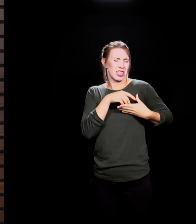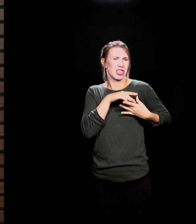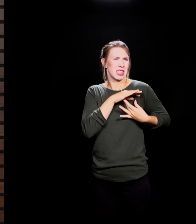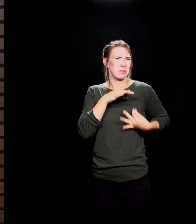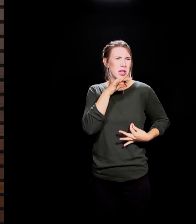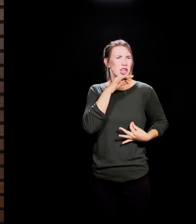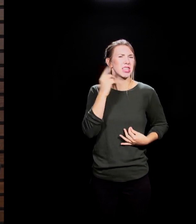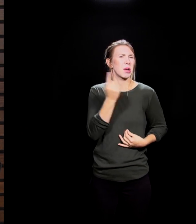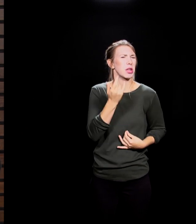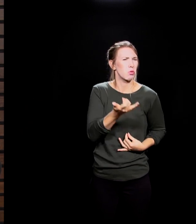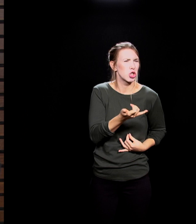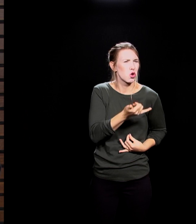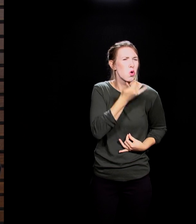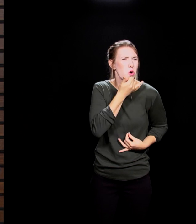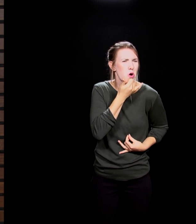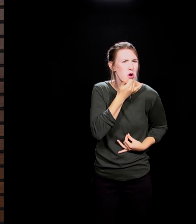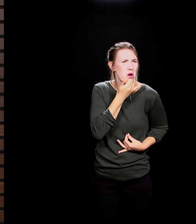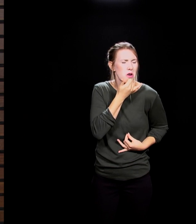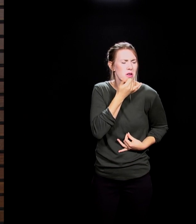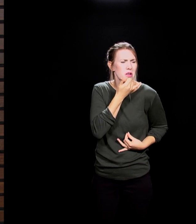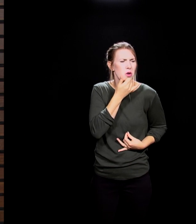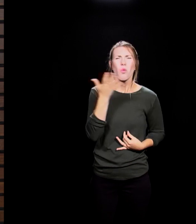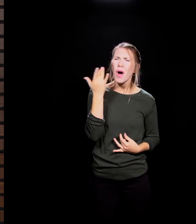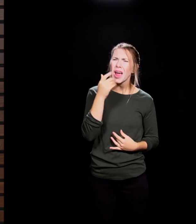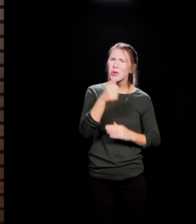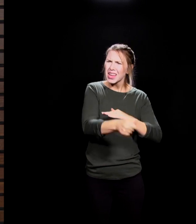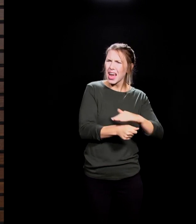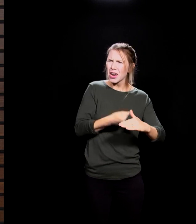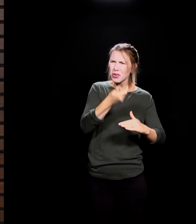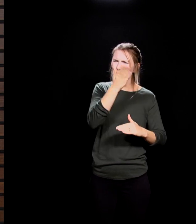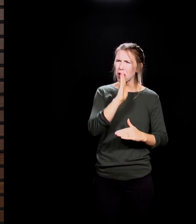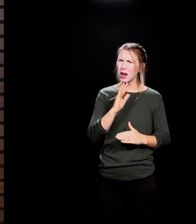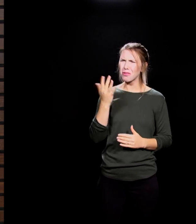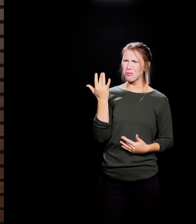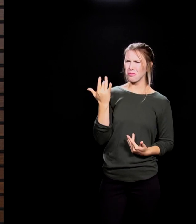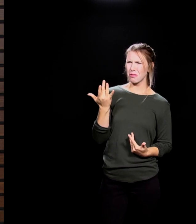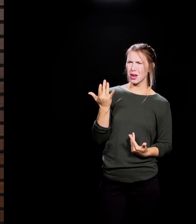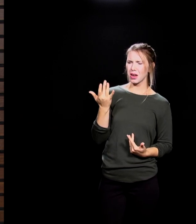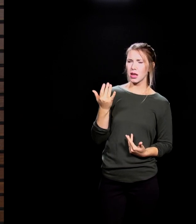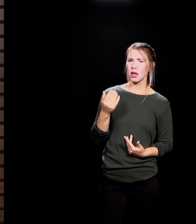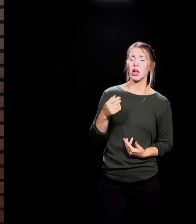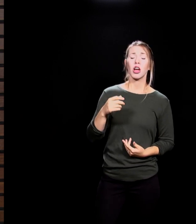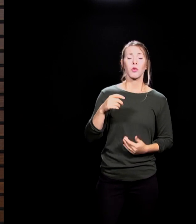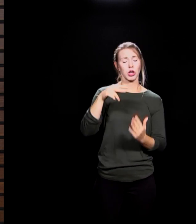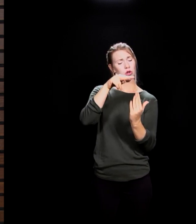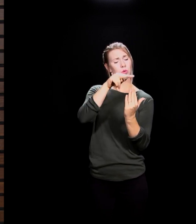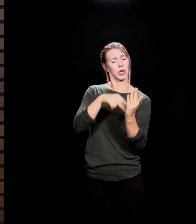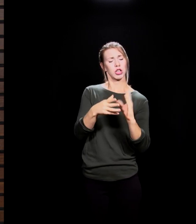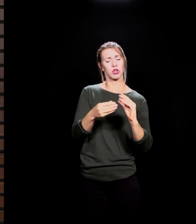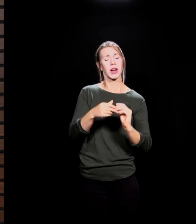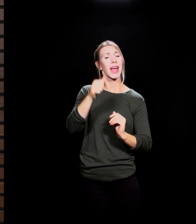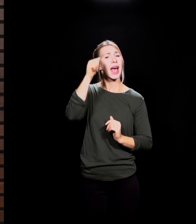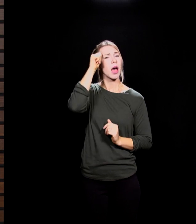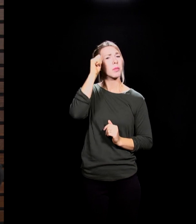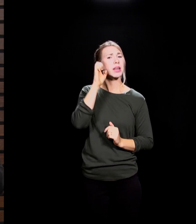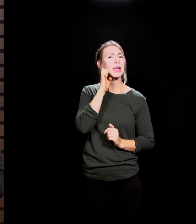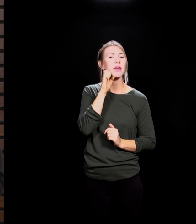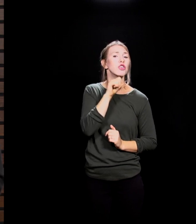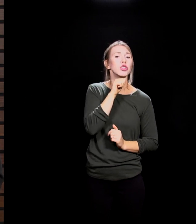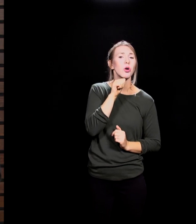God? But I find it interesting that when we read the text, it is not Adam and Eve who run to God when they realized what they had done. They didn't run looking for God,